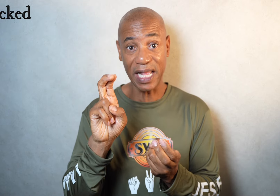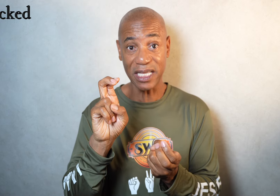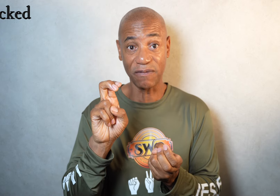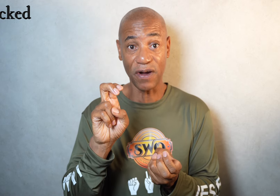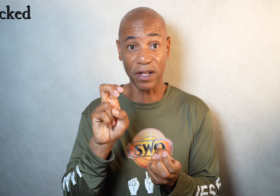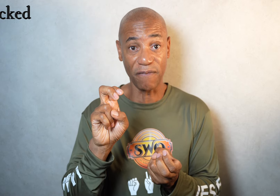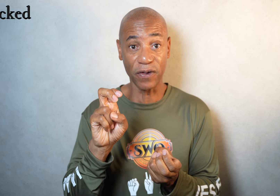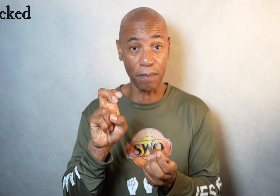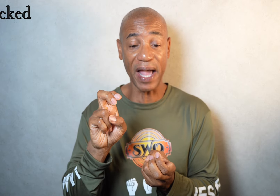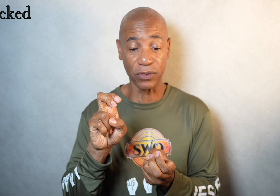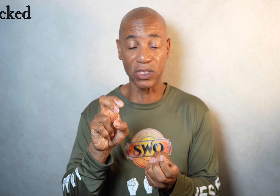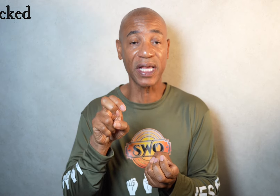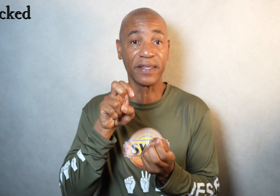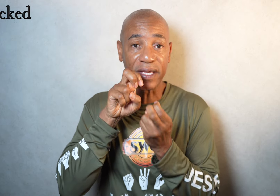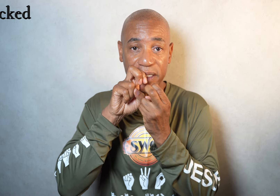classifier for the mouth, just like this.